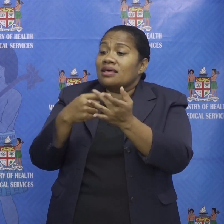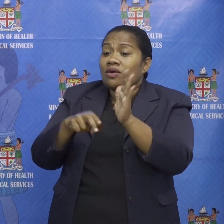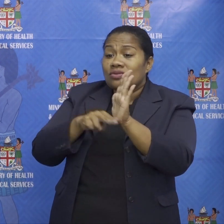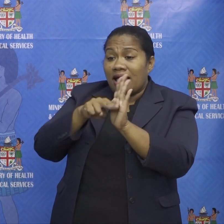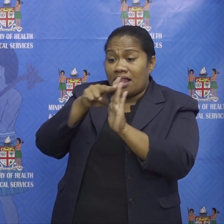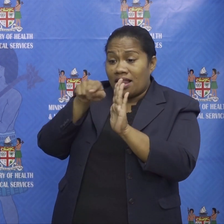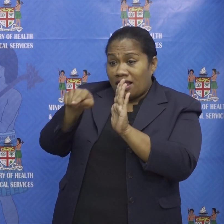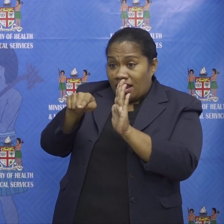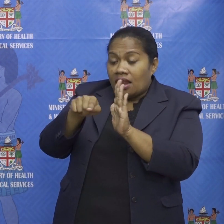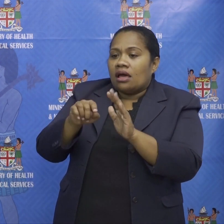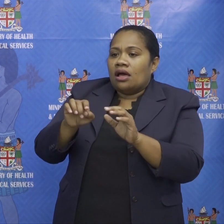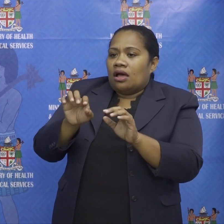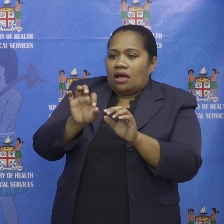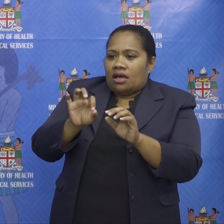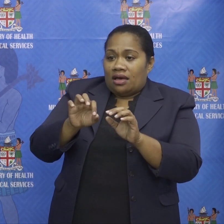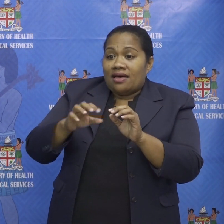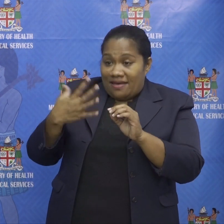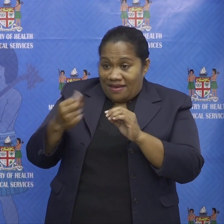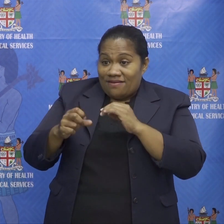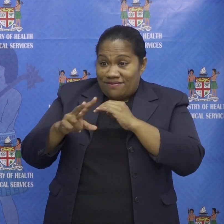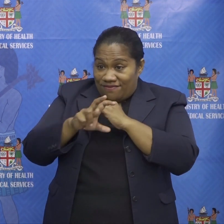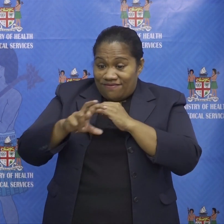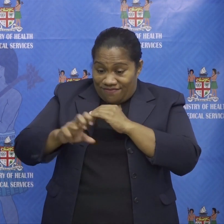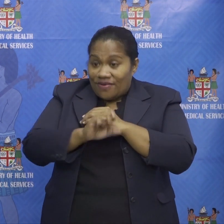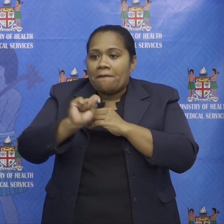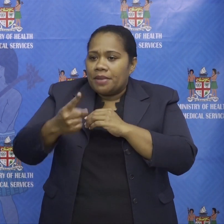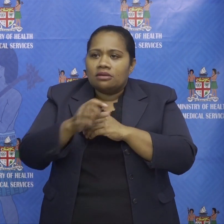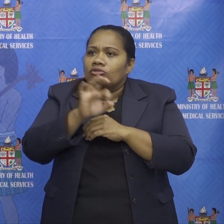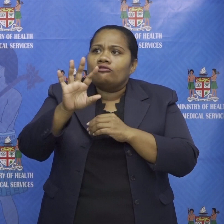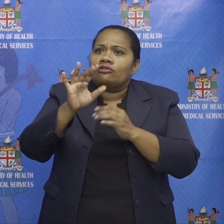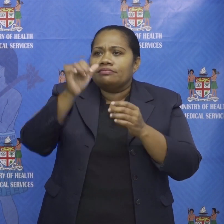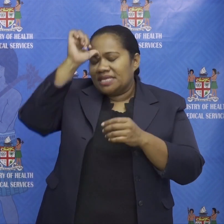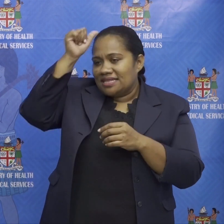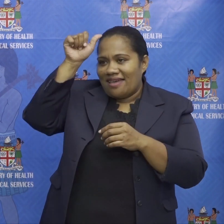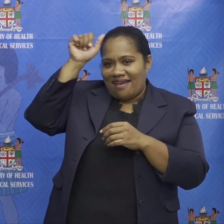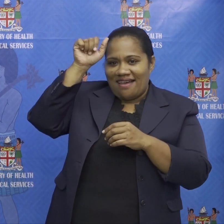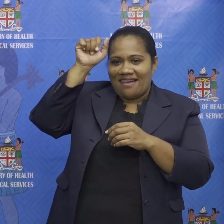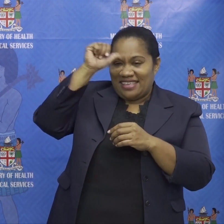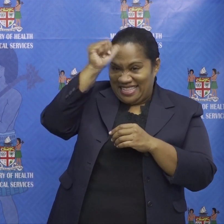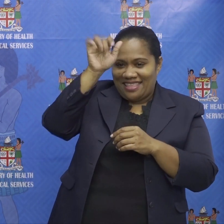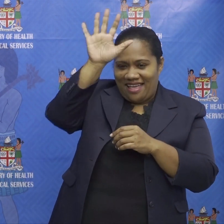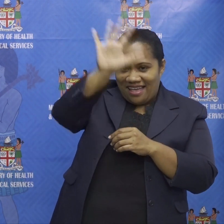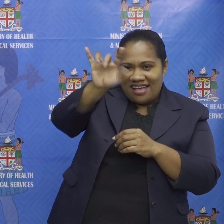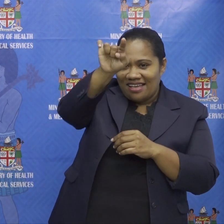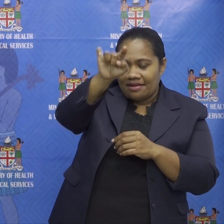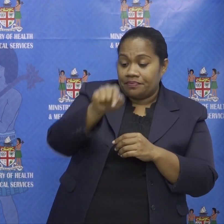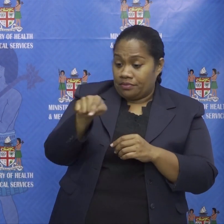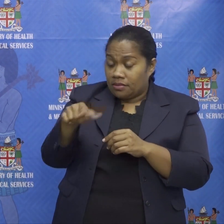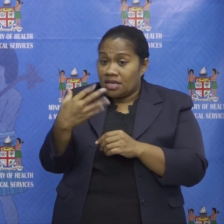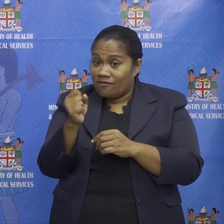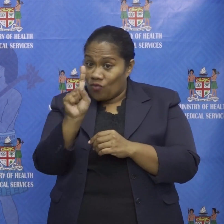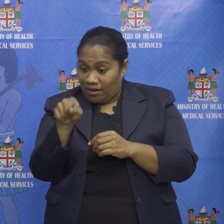from india they have had uh we have had one where our family with a case originated from from philippines